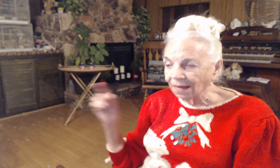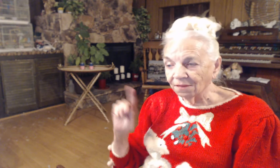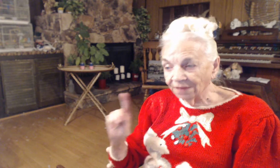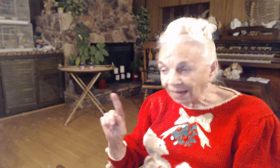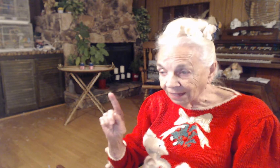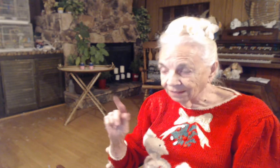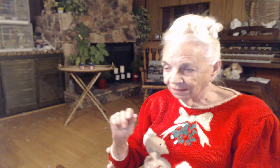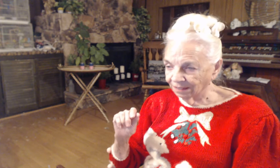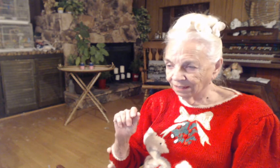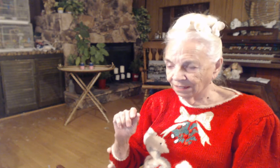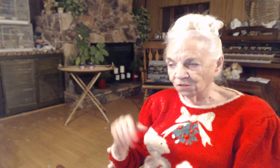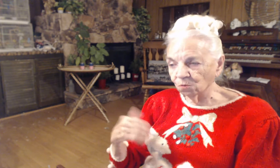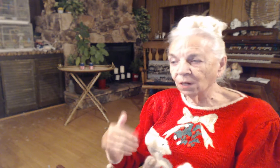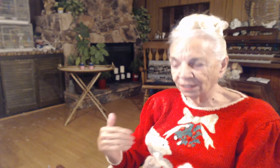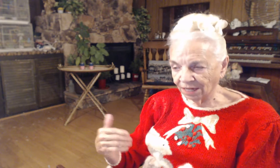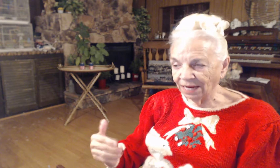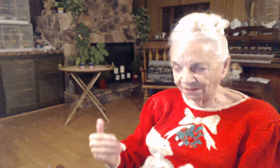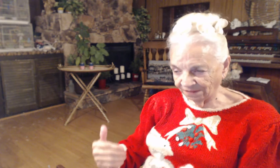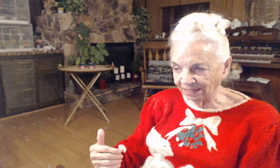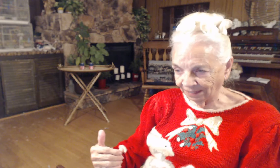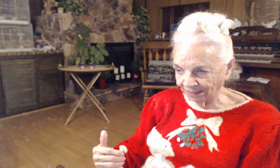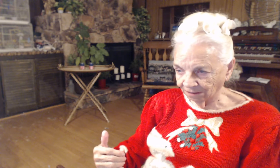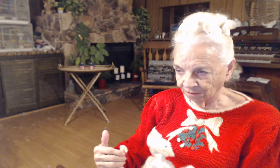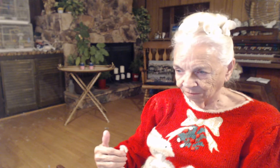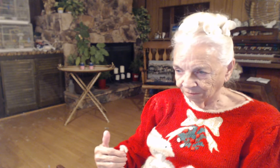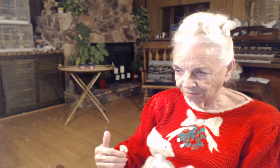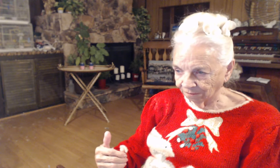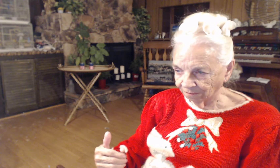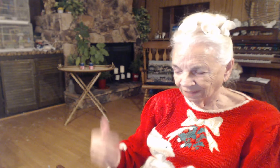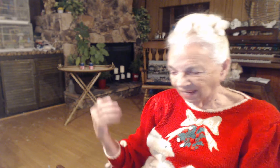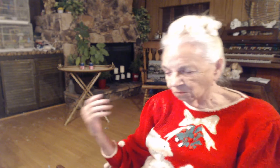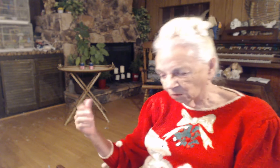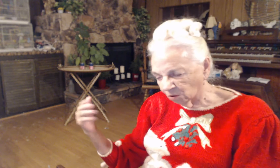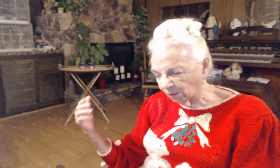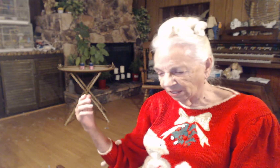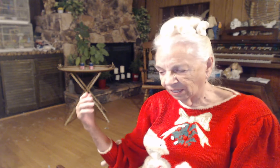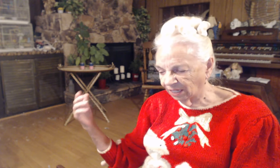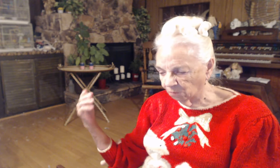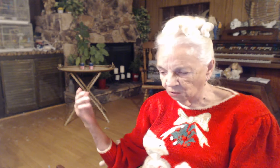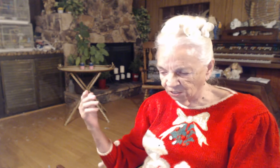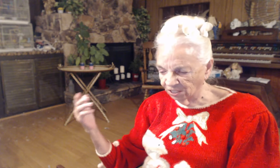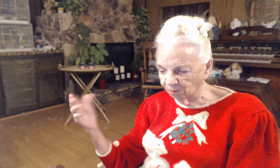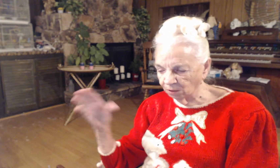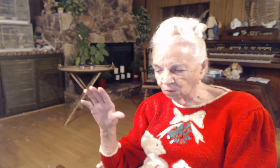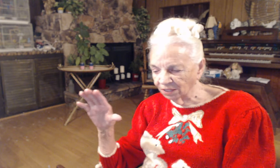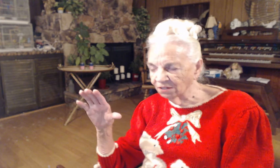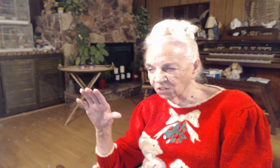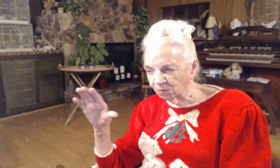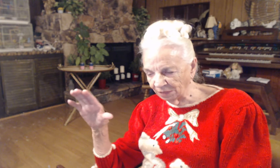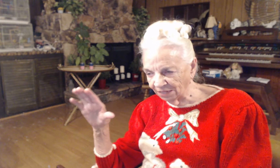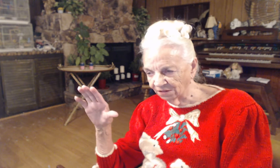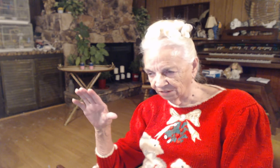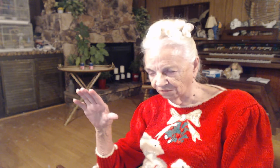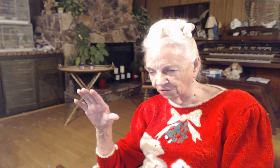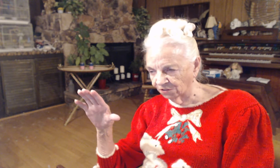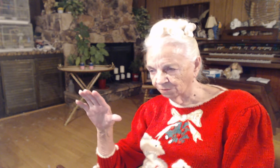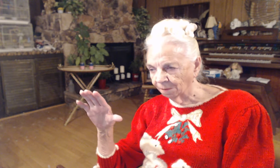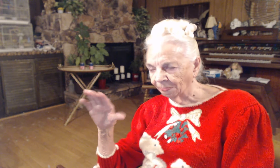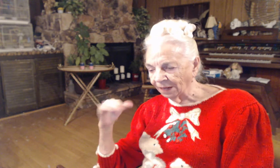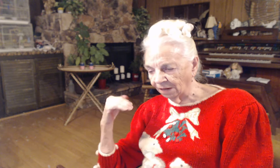That is one kind of healing. I won't go into any more detail. But I wanted to explain the difference. Of the